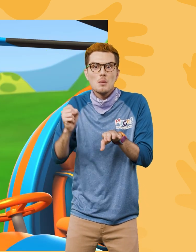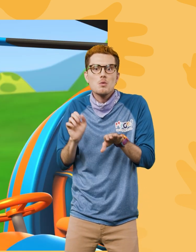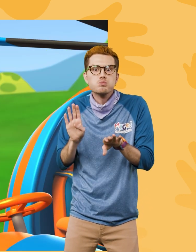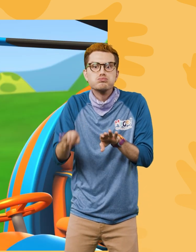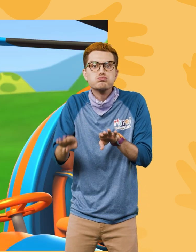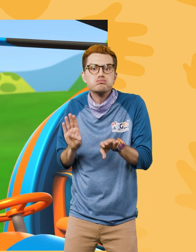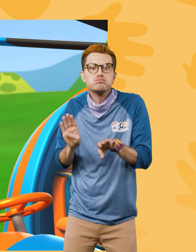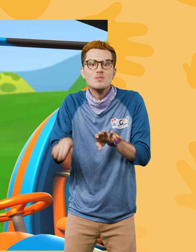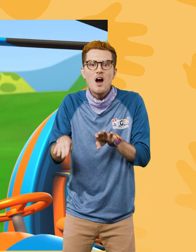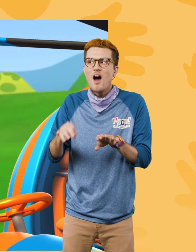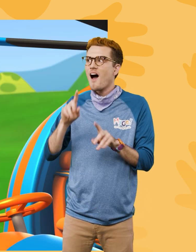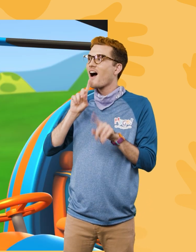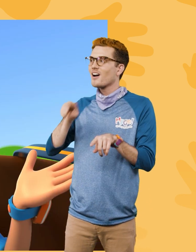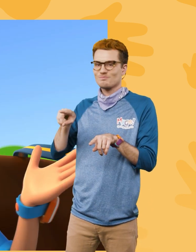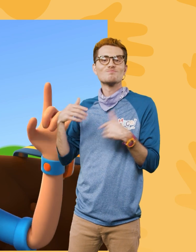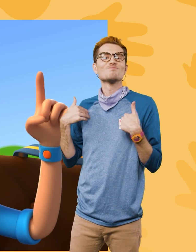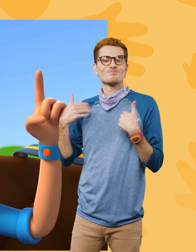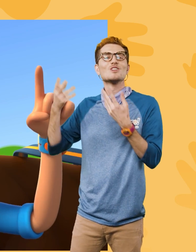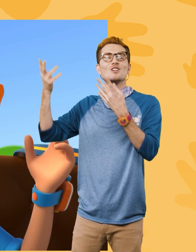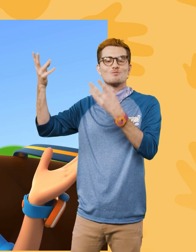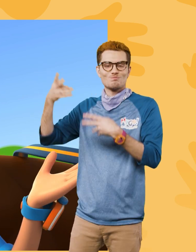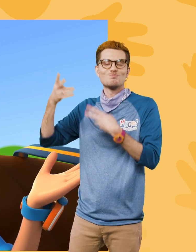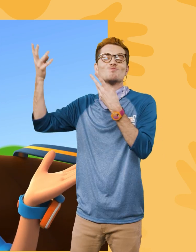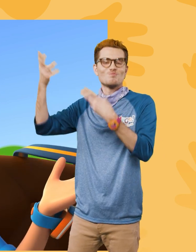lever for the brakes! Upload answer, Debo!